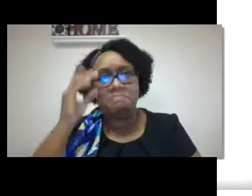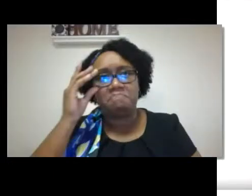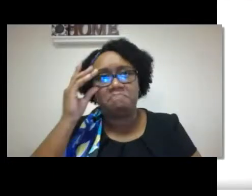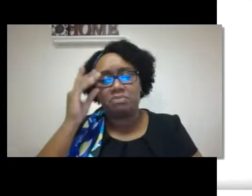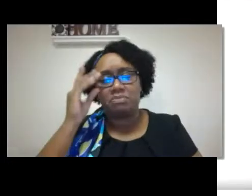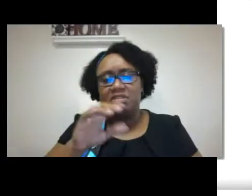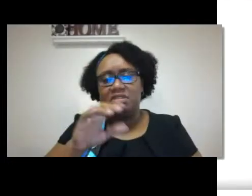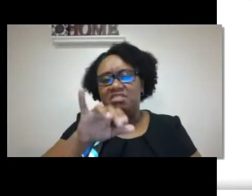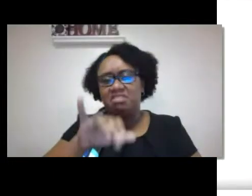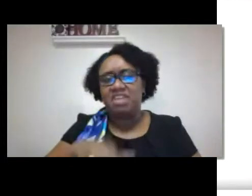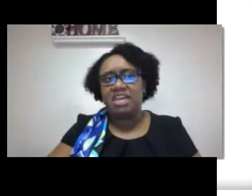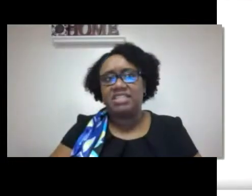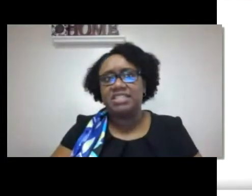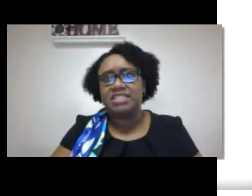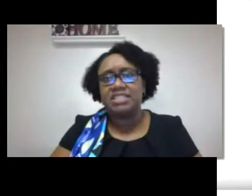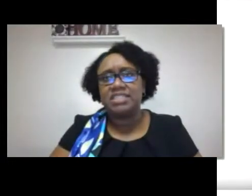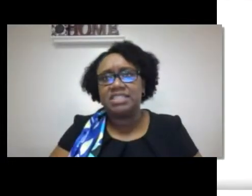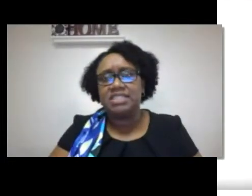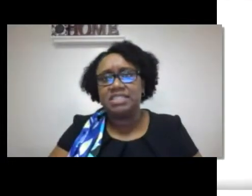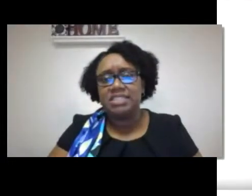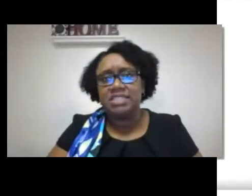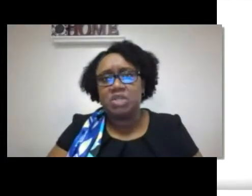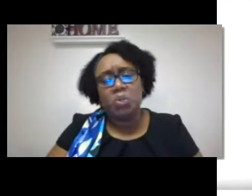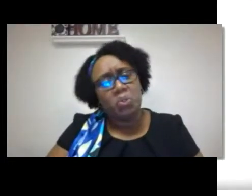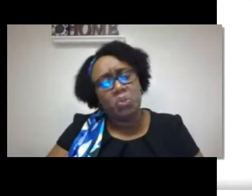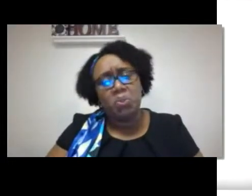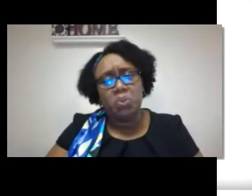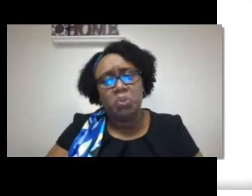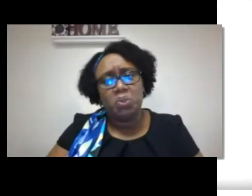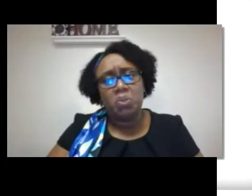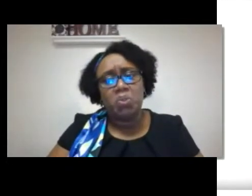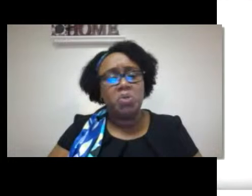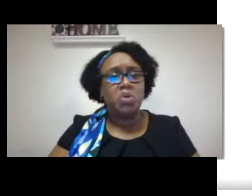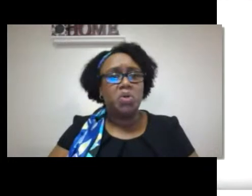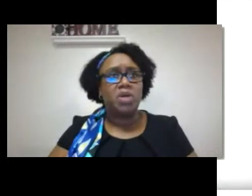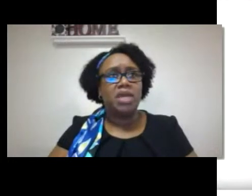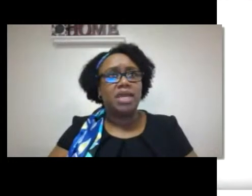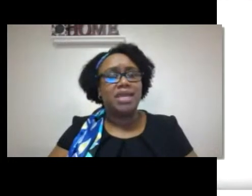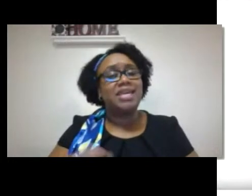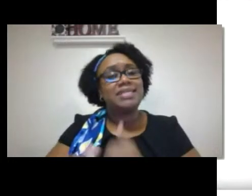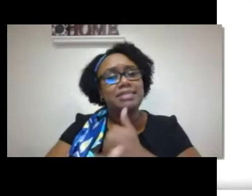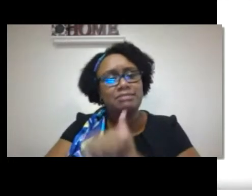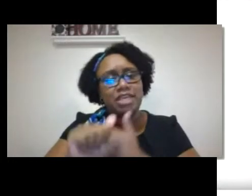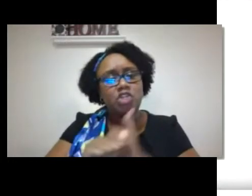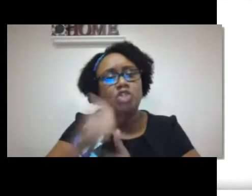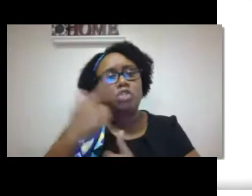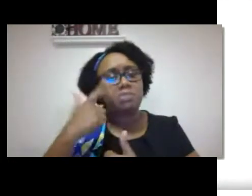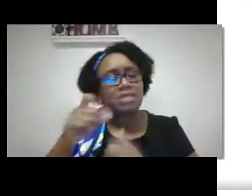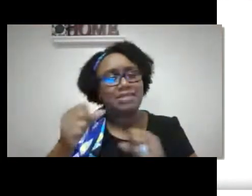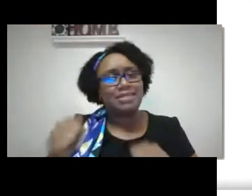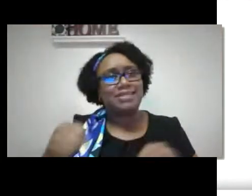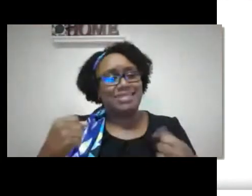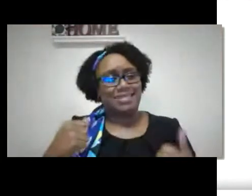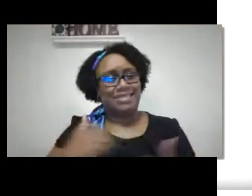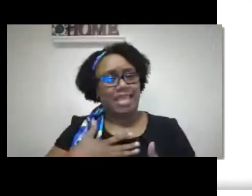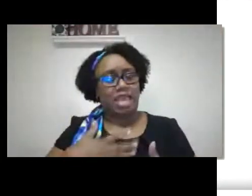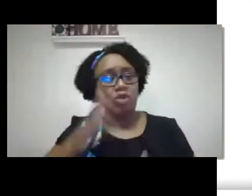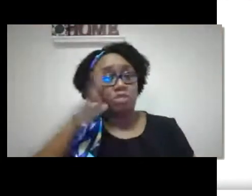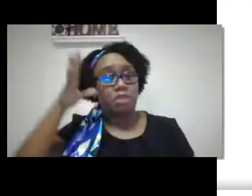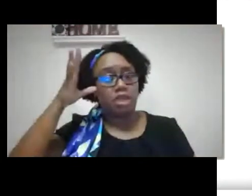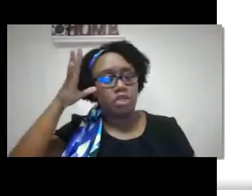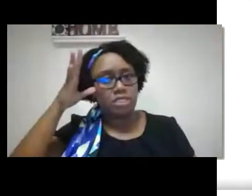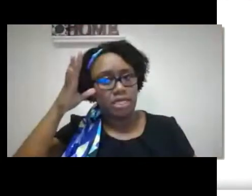That's what that statement implies. That's what that means. That's the framing it gets across. Yes.